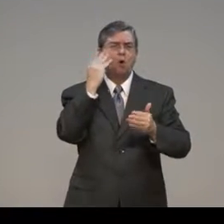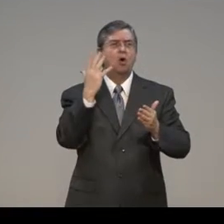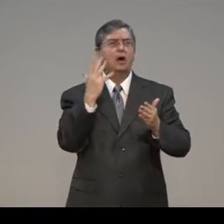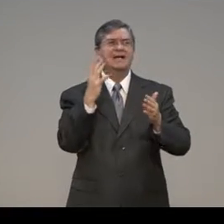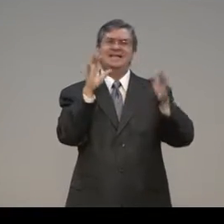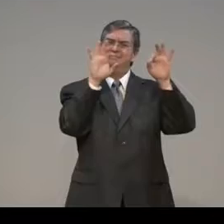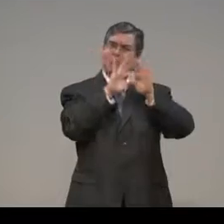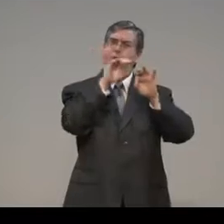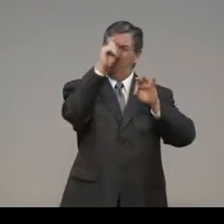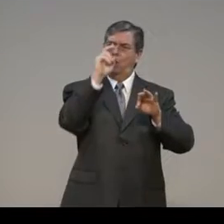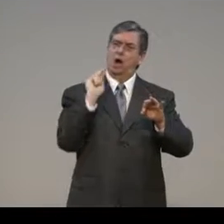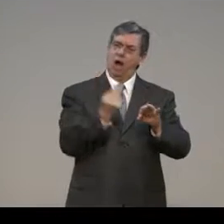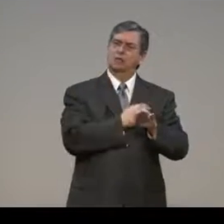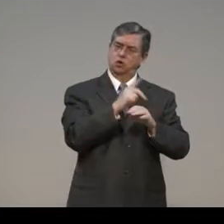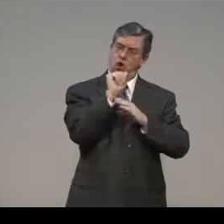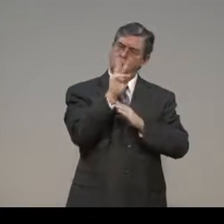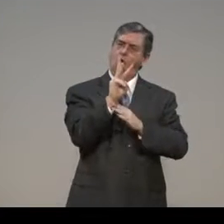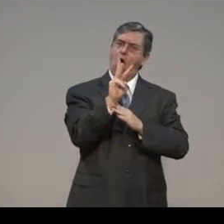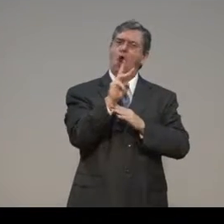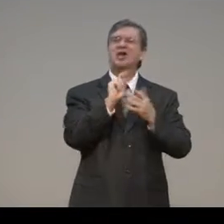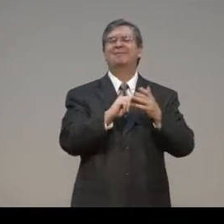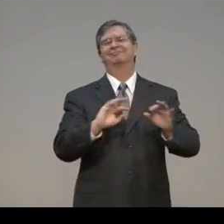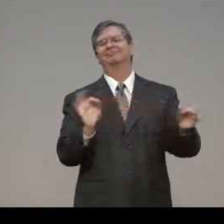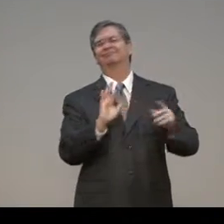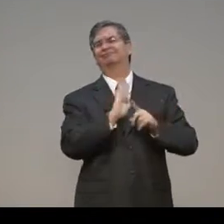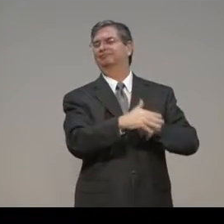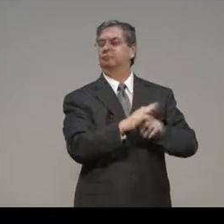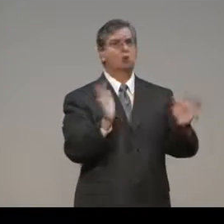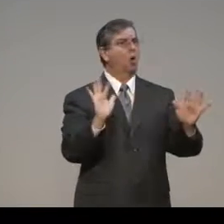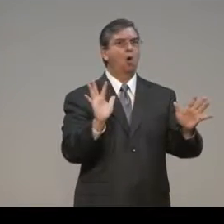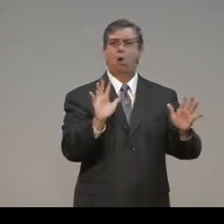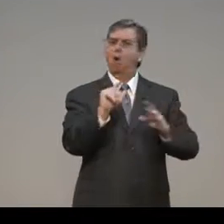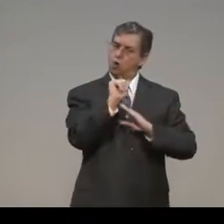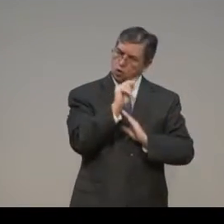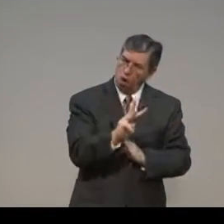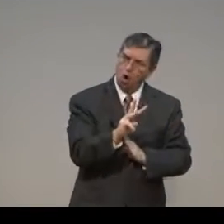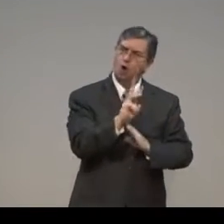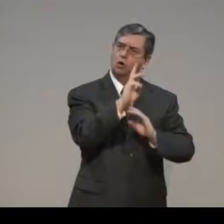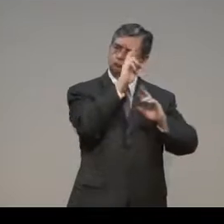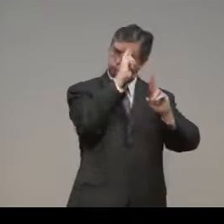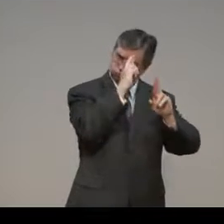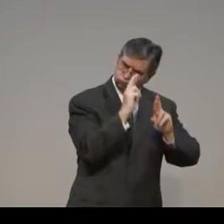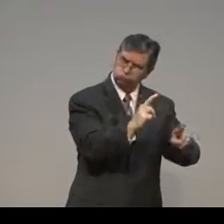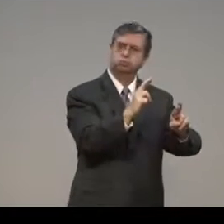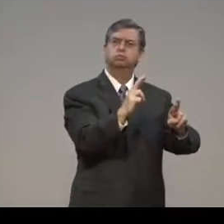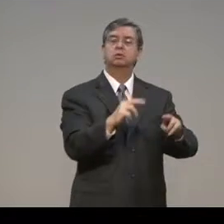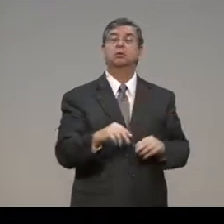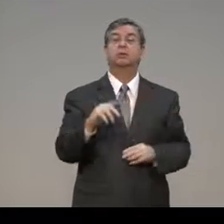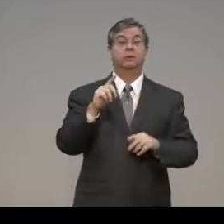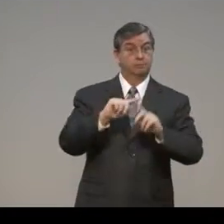They would bring their fattened calves to the altar and sacrifice them